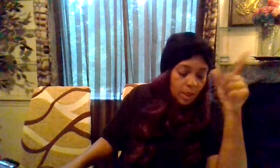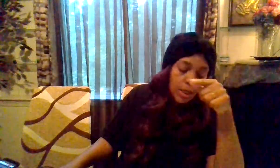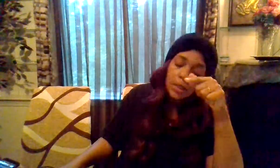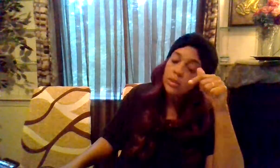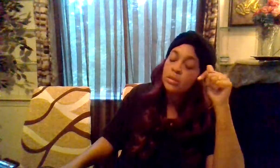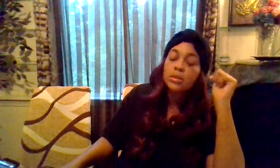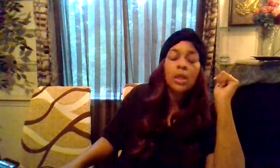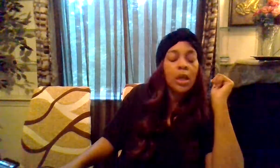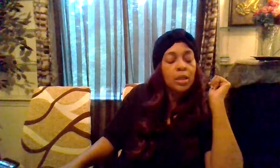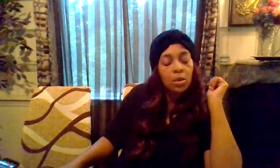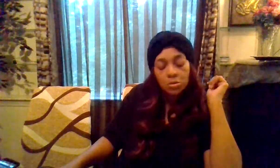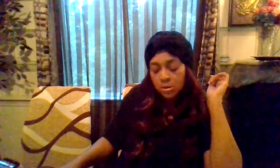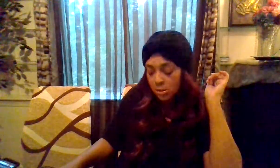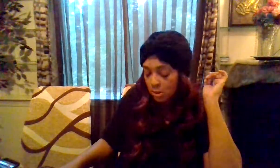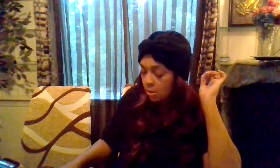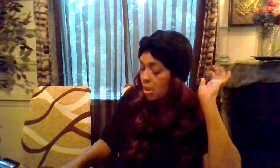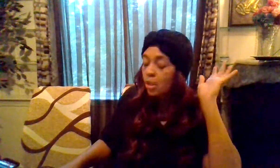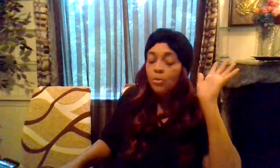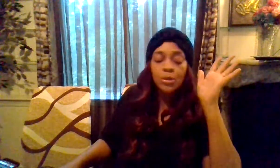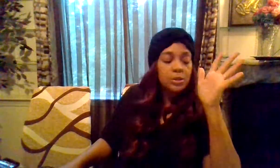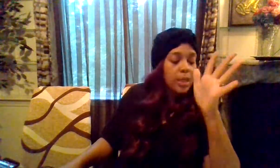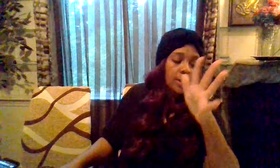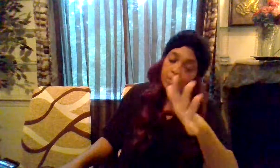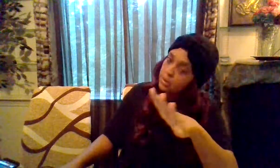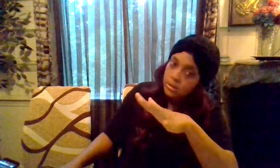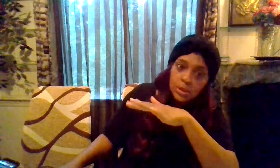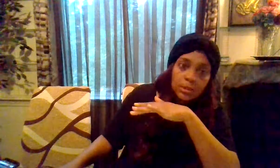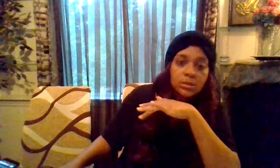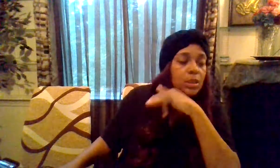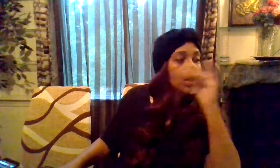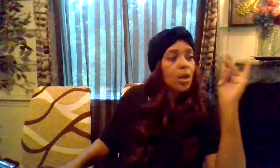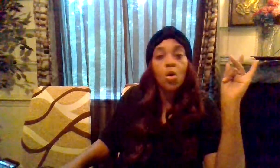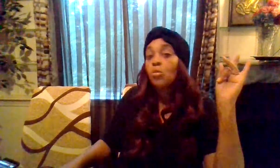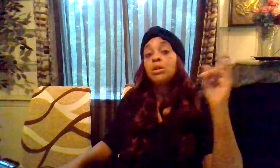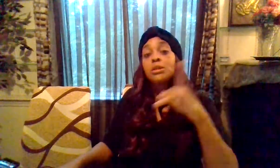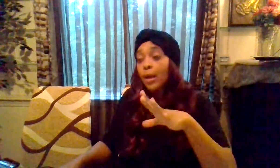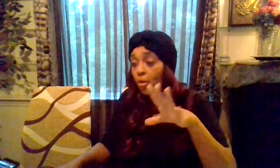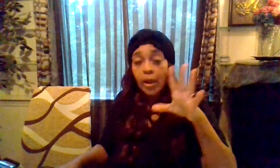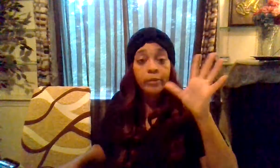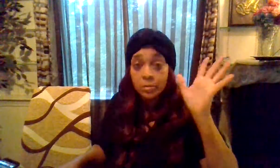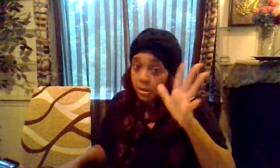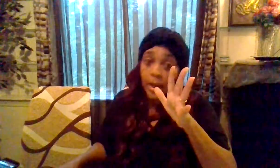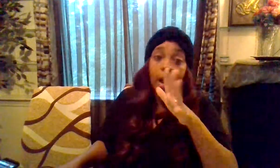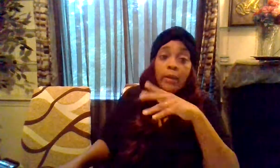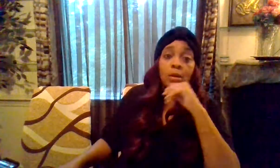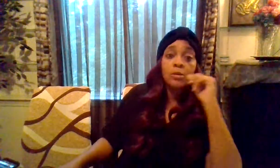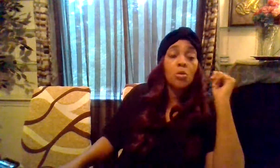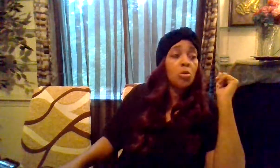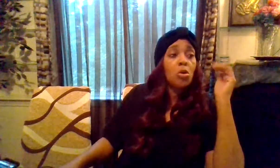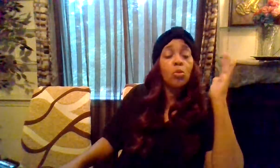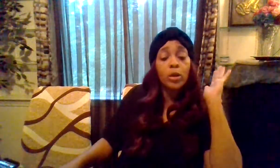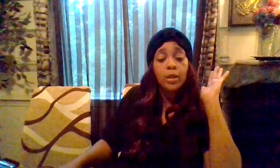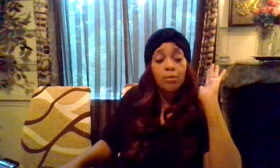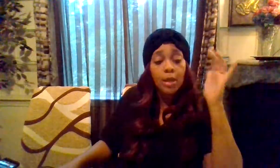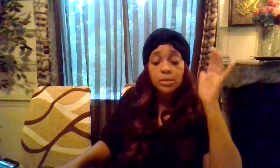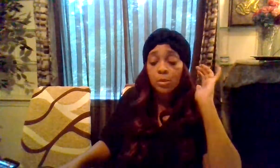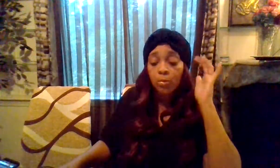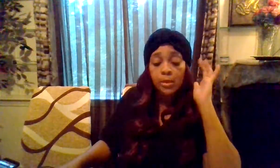i got add and ocd with a side of ptsd i got a whole bunch of acronyms i got going on where it makes me break